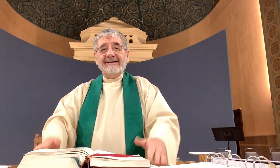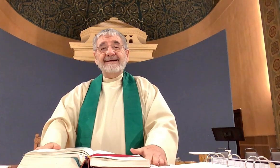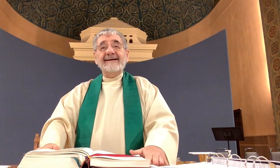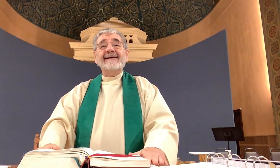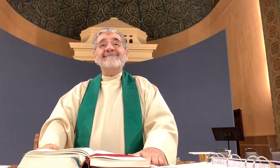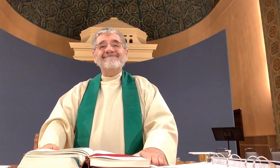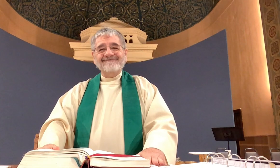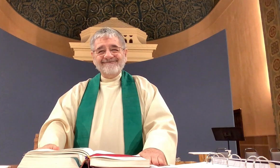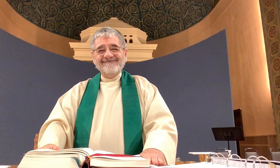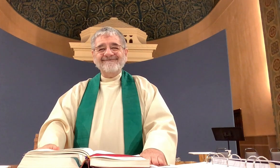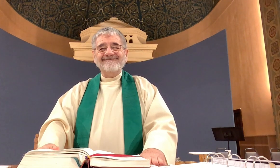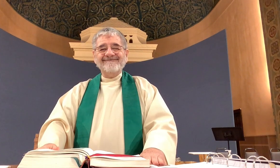your spirit.